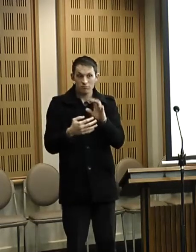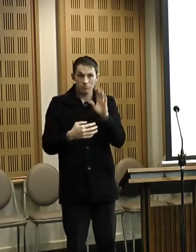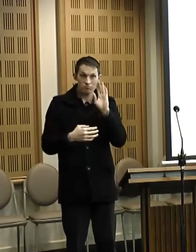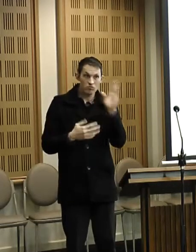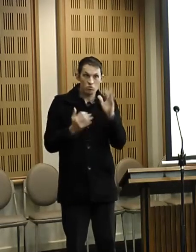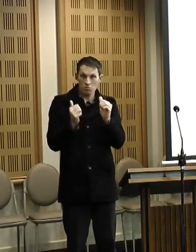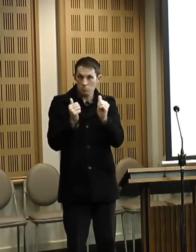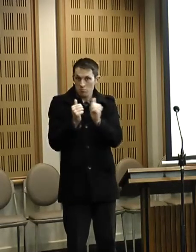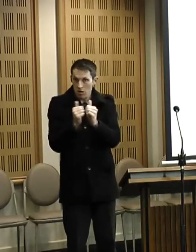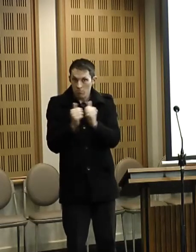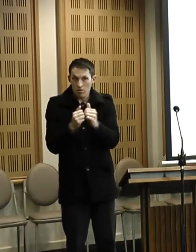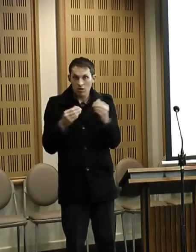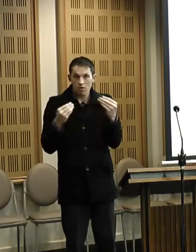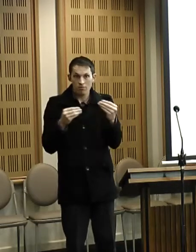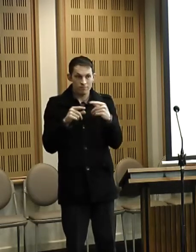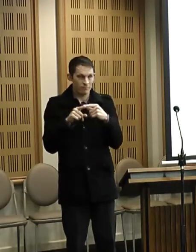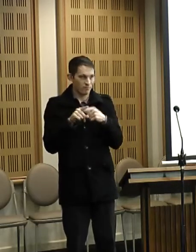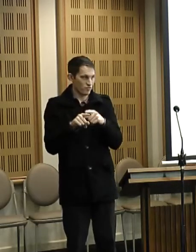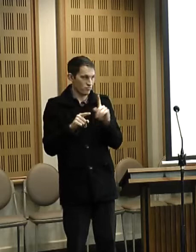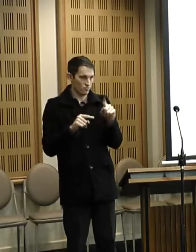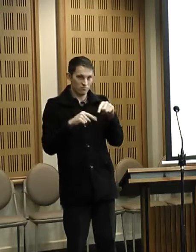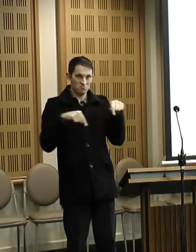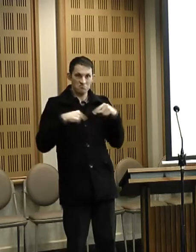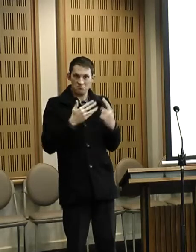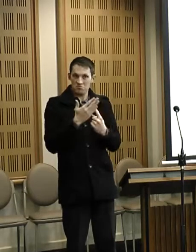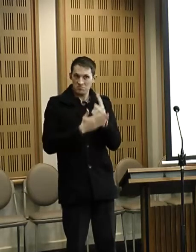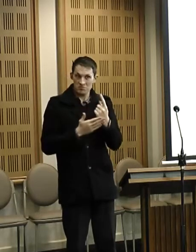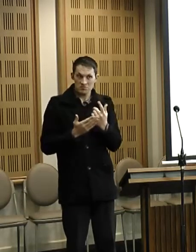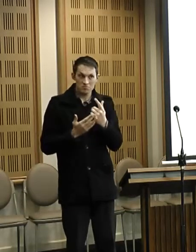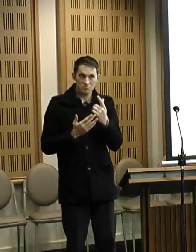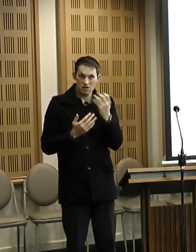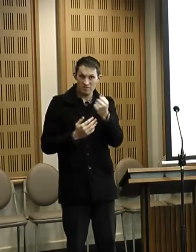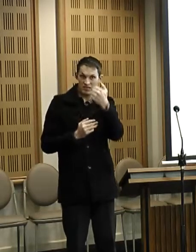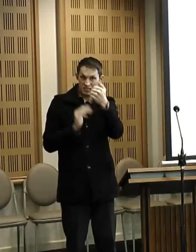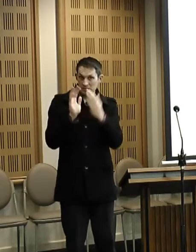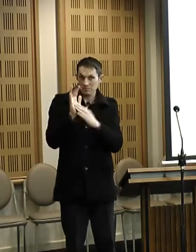welcome based on what you've heard and what you've discussed. We've got about six minutes.